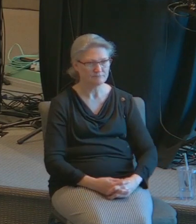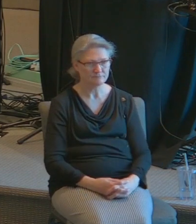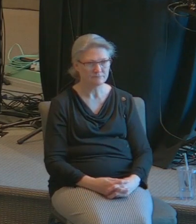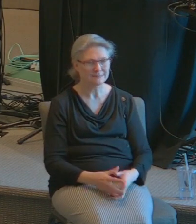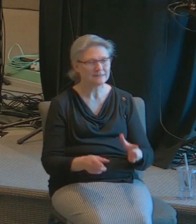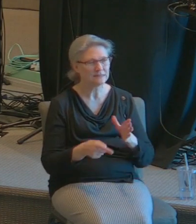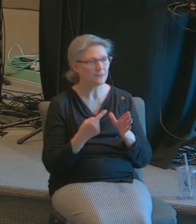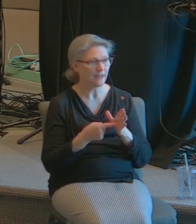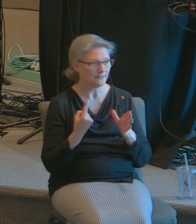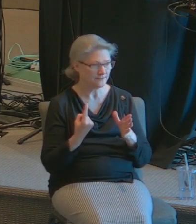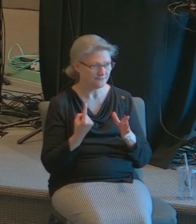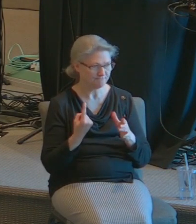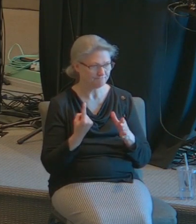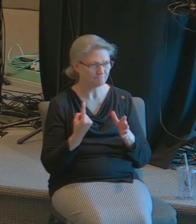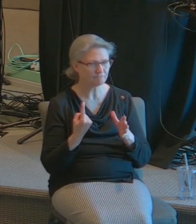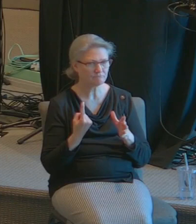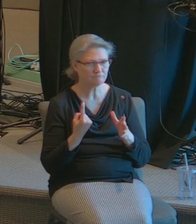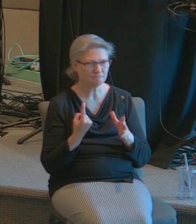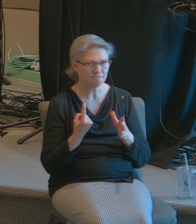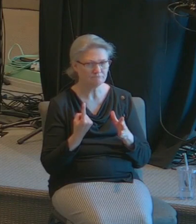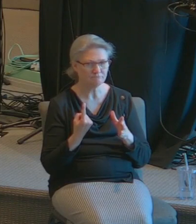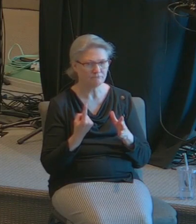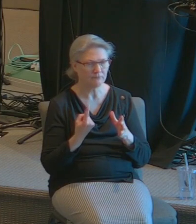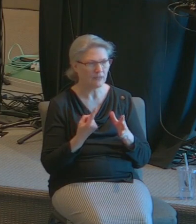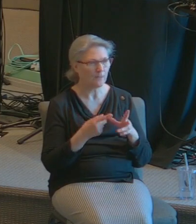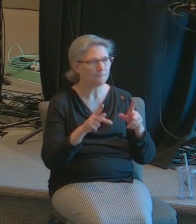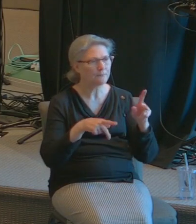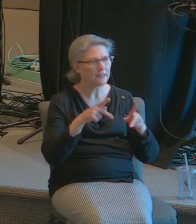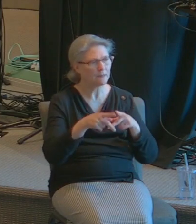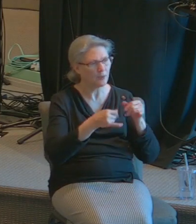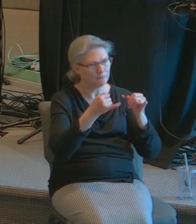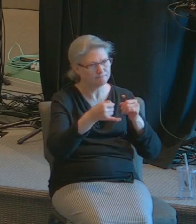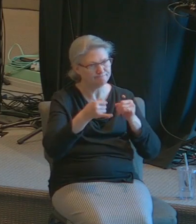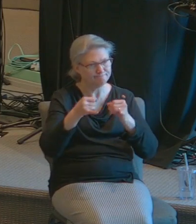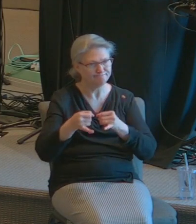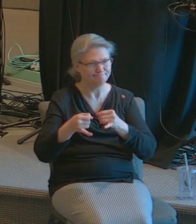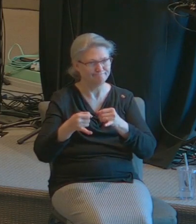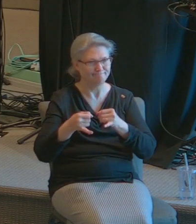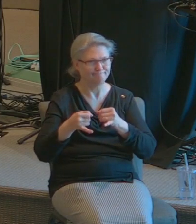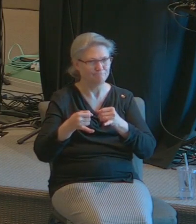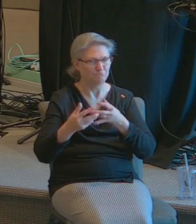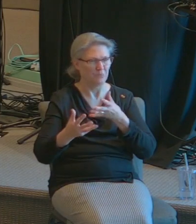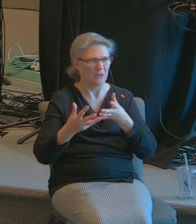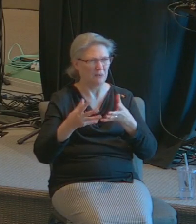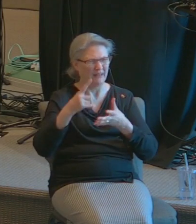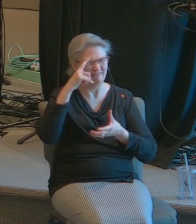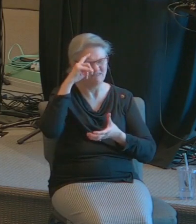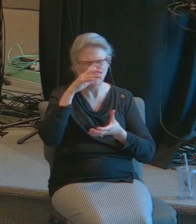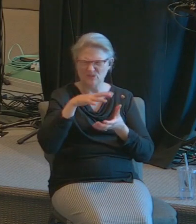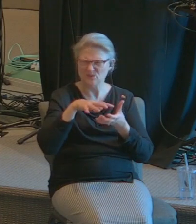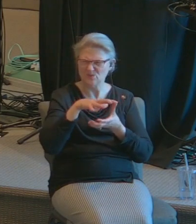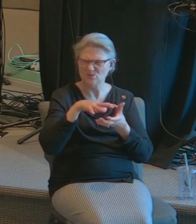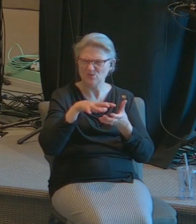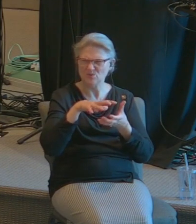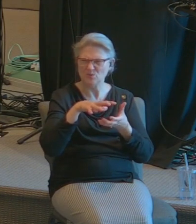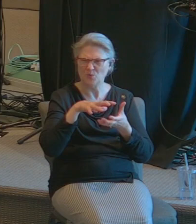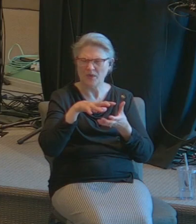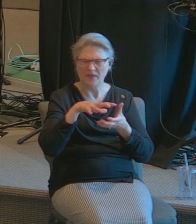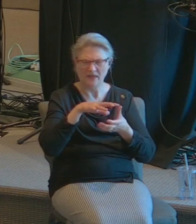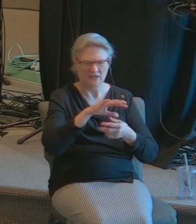sometimes there are individuals that might be confused with